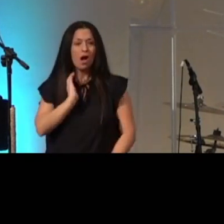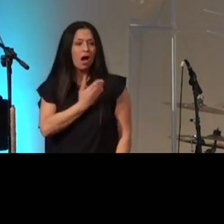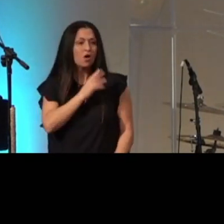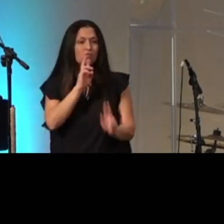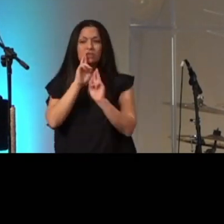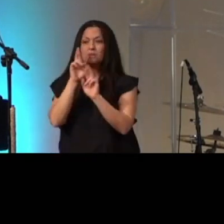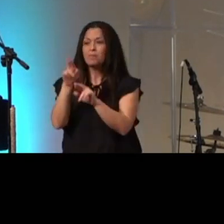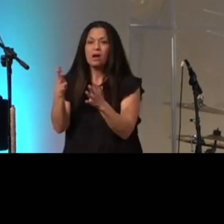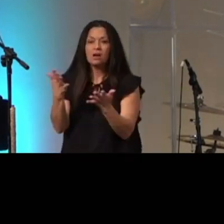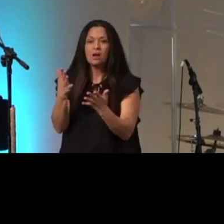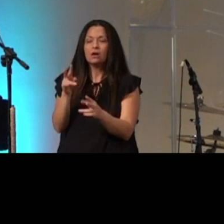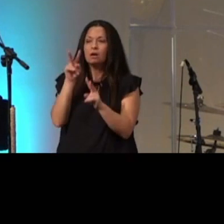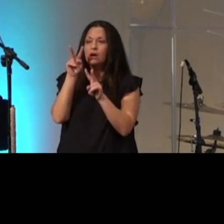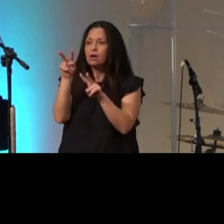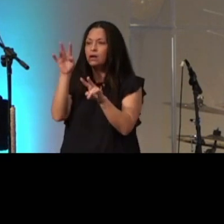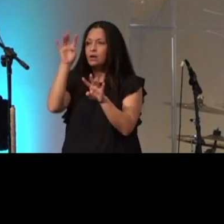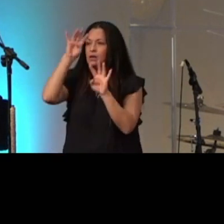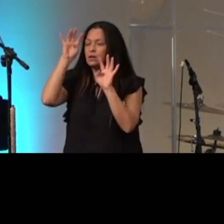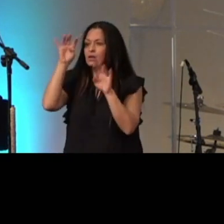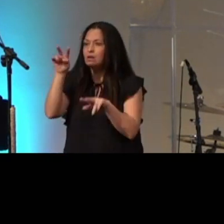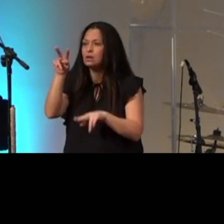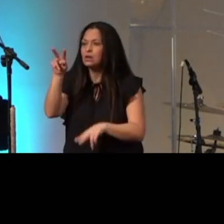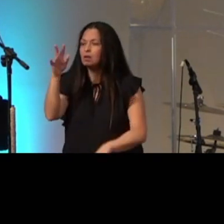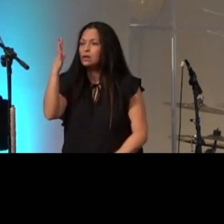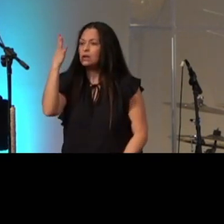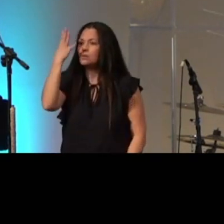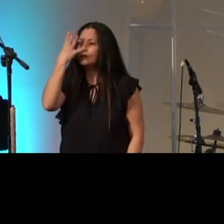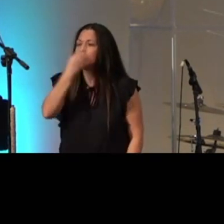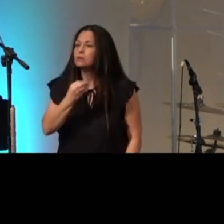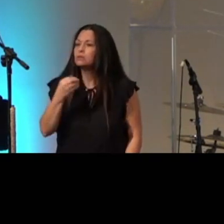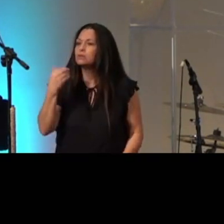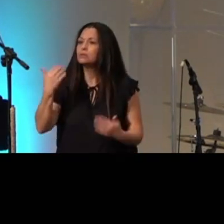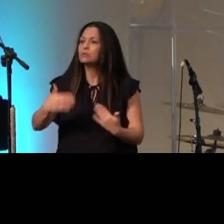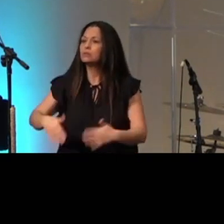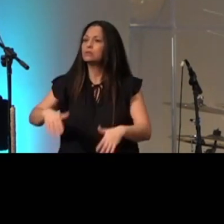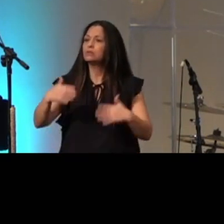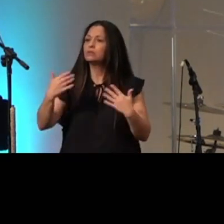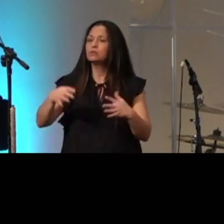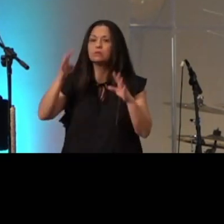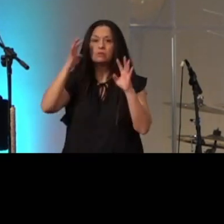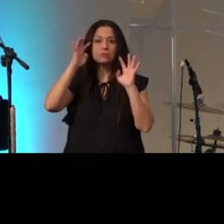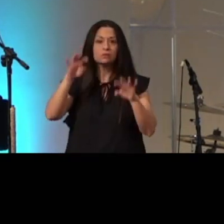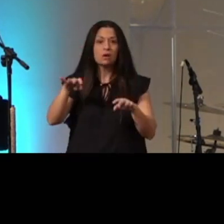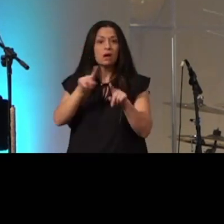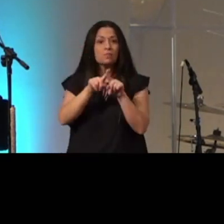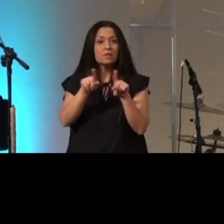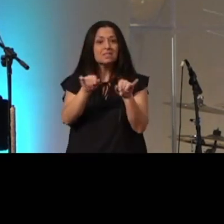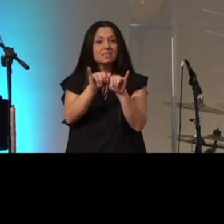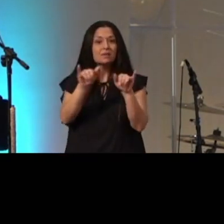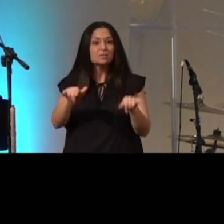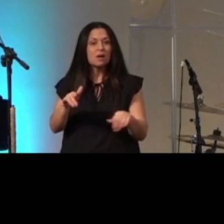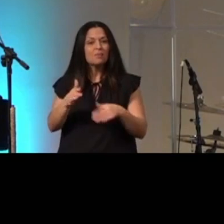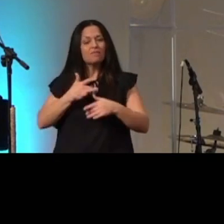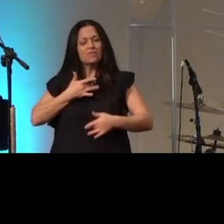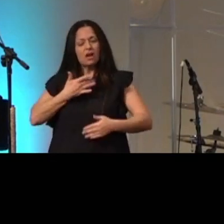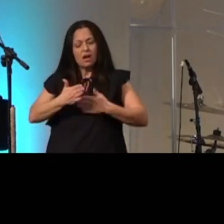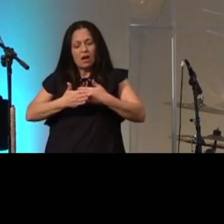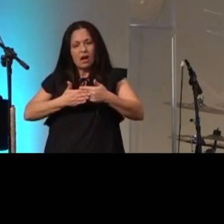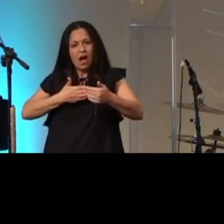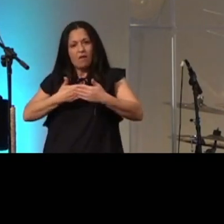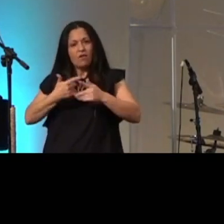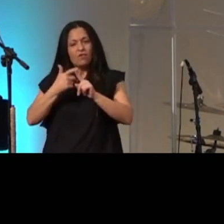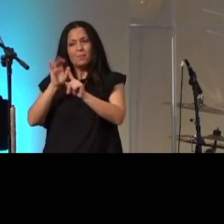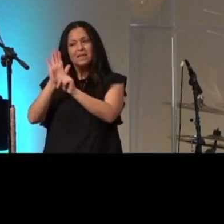him but they were also comforted by his grace can you imagine some of you have